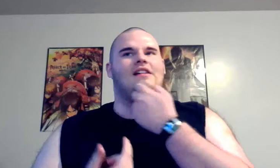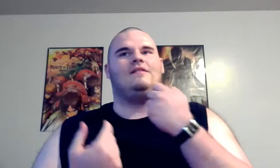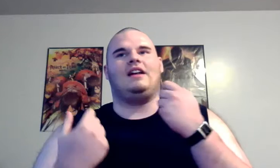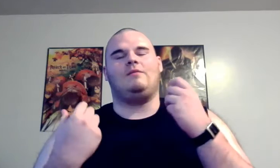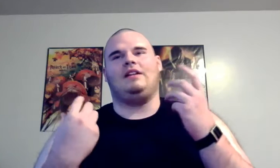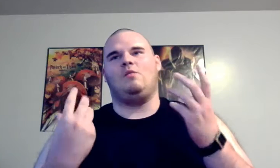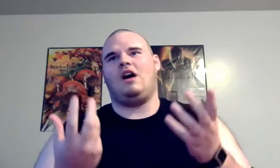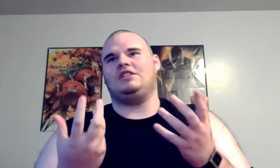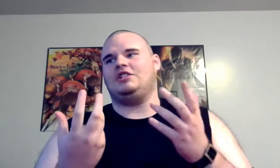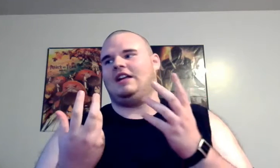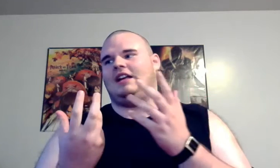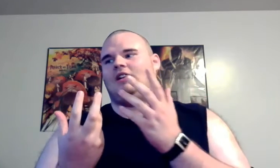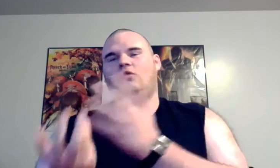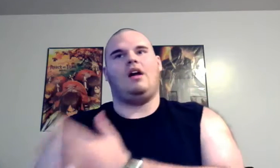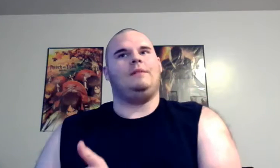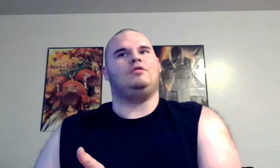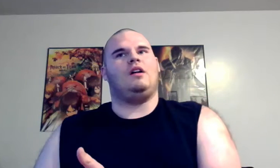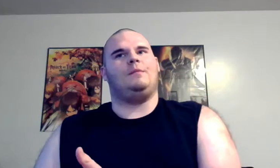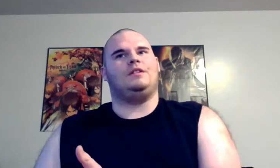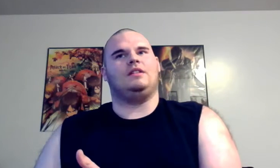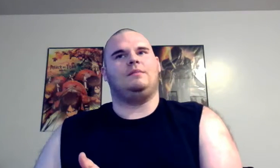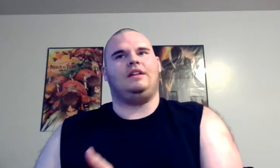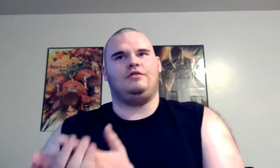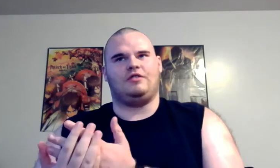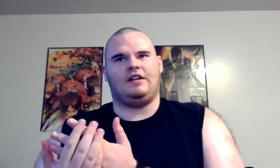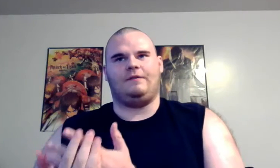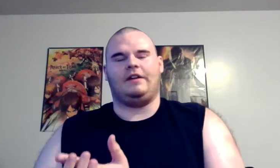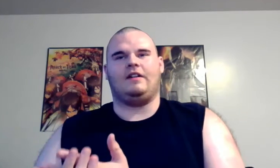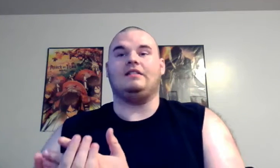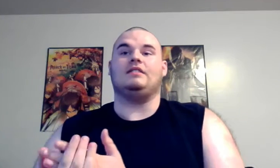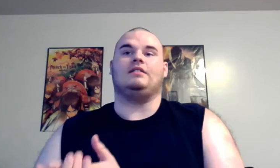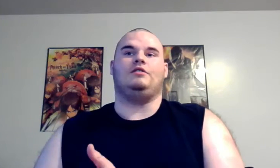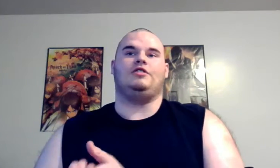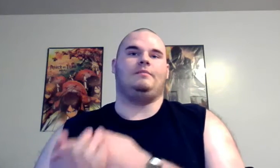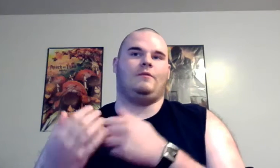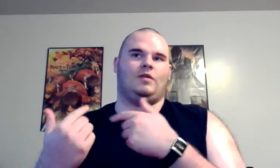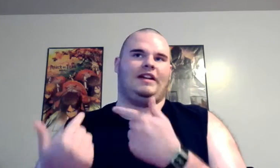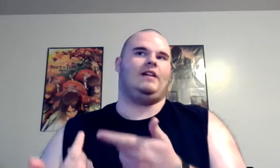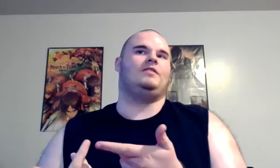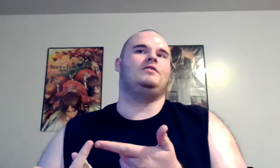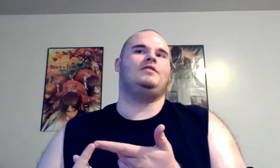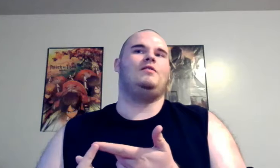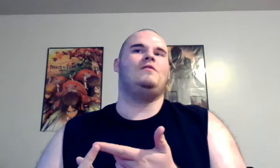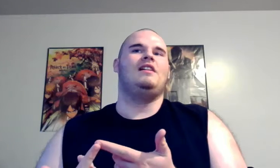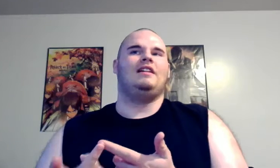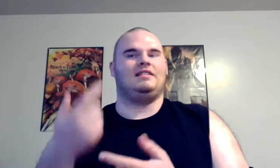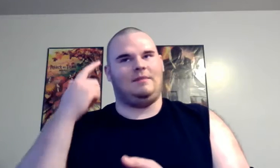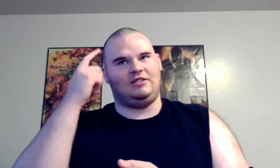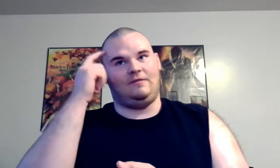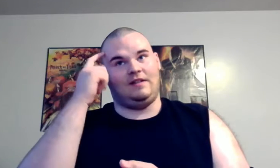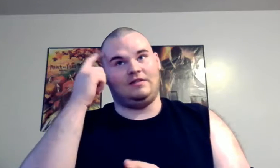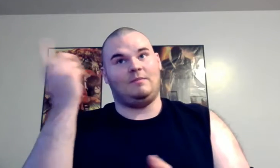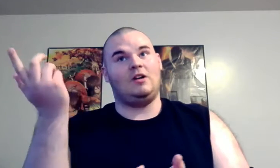of like when you watch a crime drama or something you try to figure out the solution before the characters do because it makes you feel smart